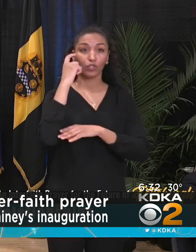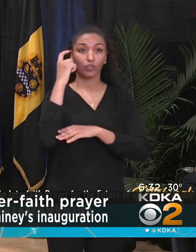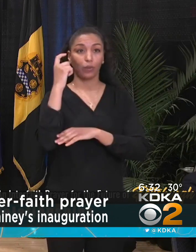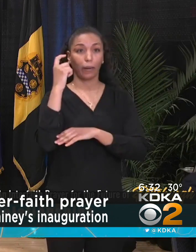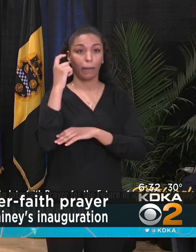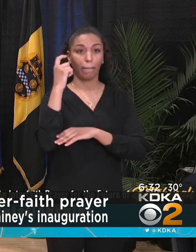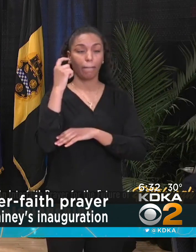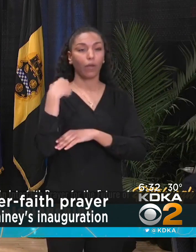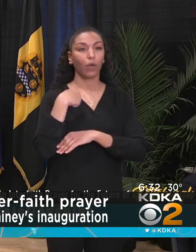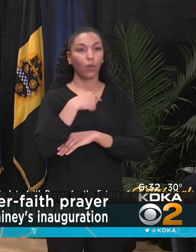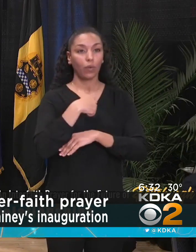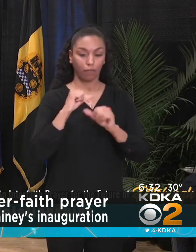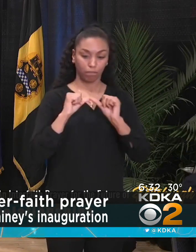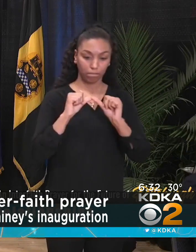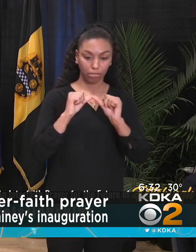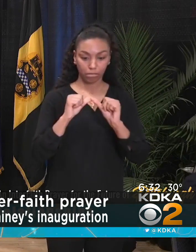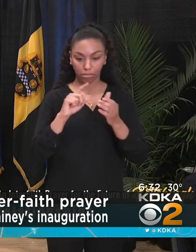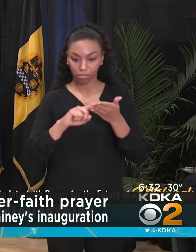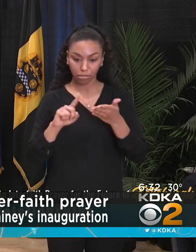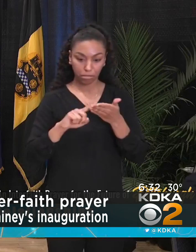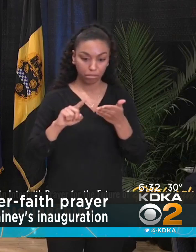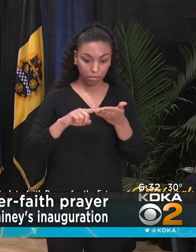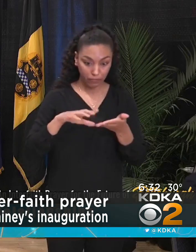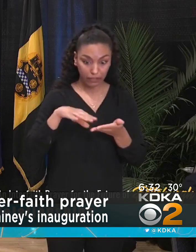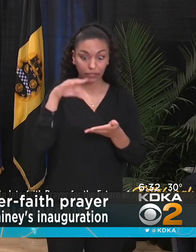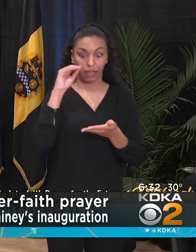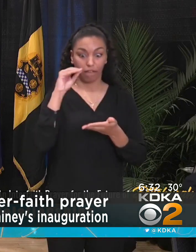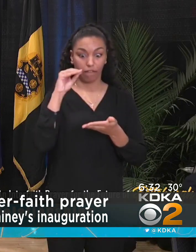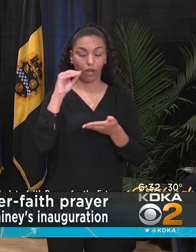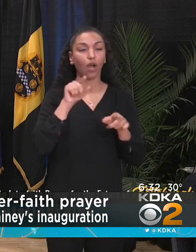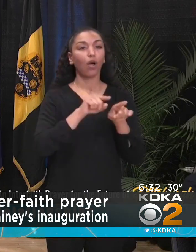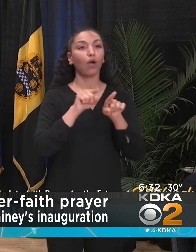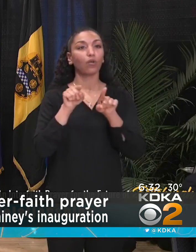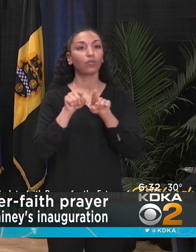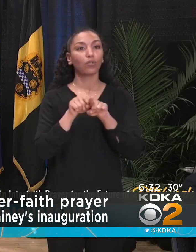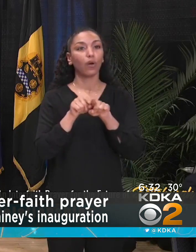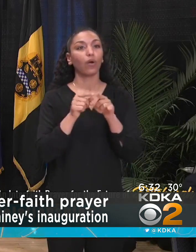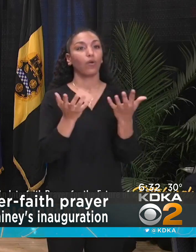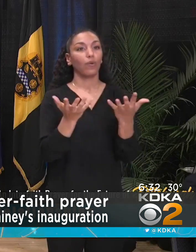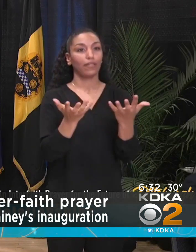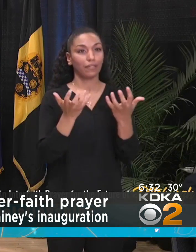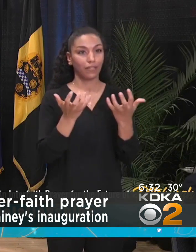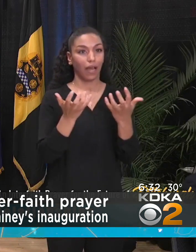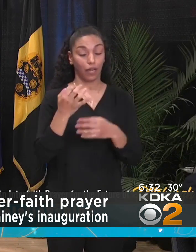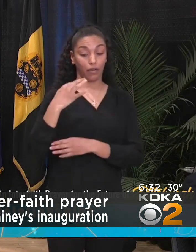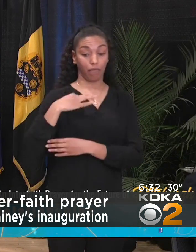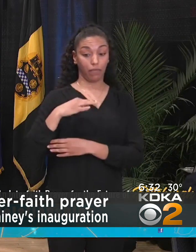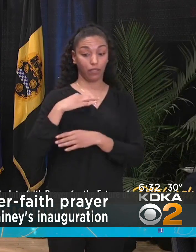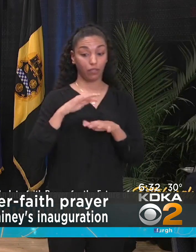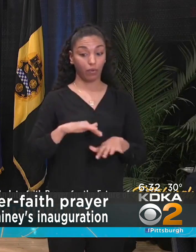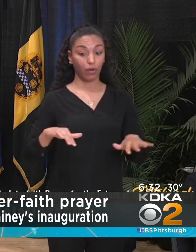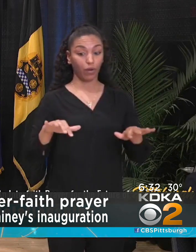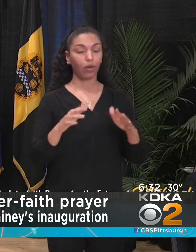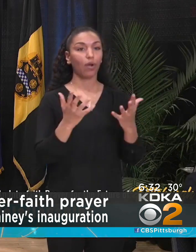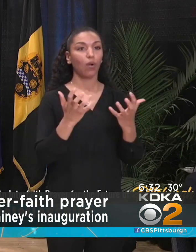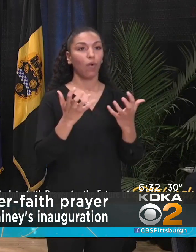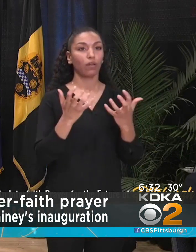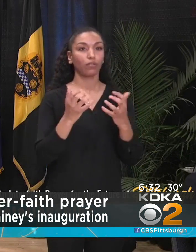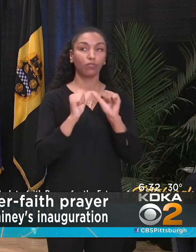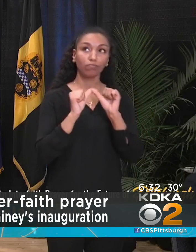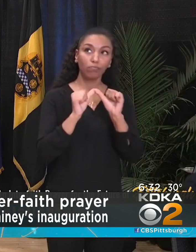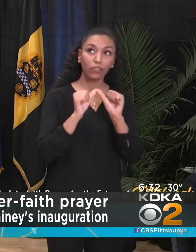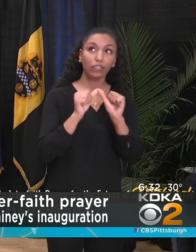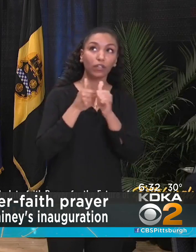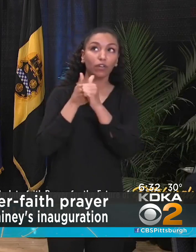and or discovered, but also desired, desired by a Pittsburgh that wants compassion to be at the core